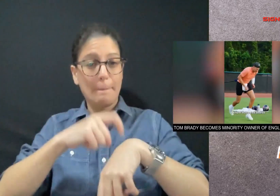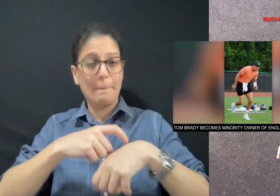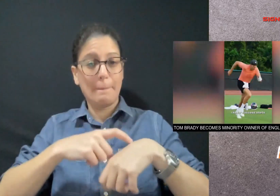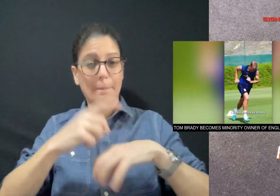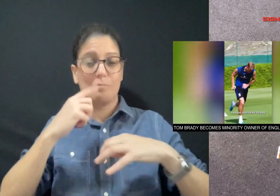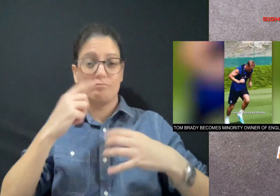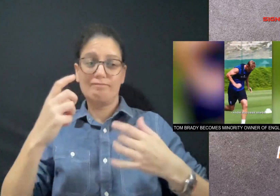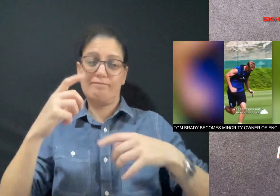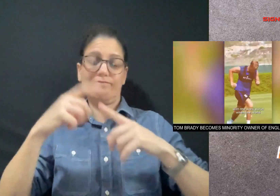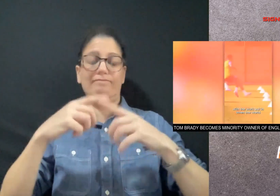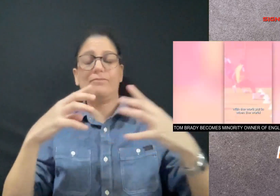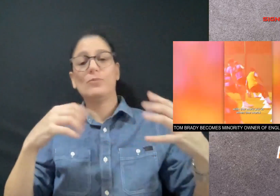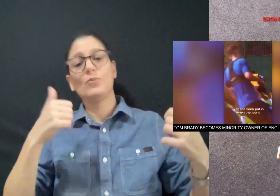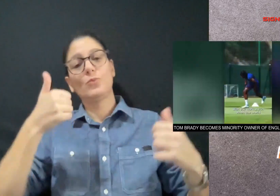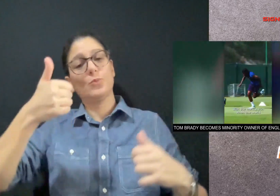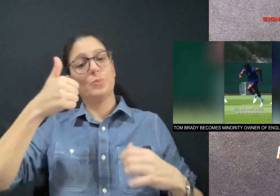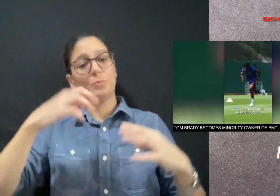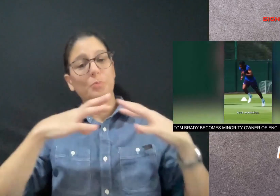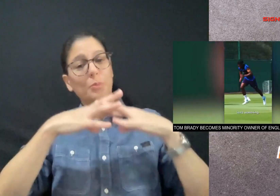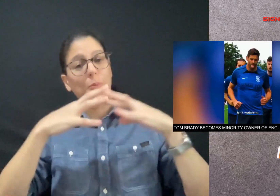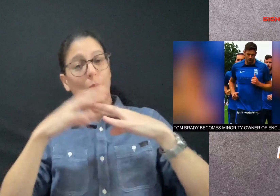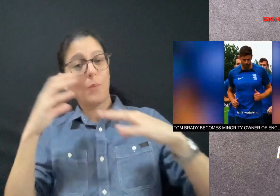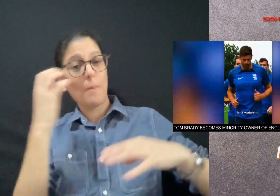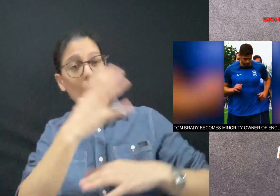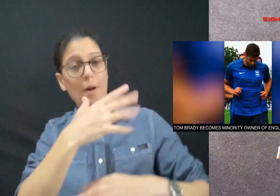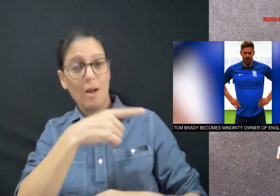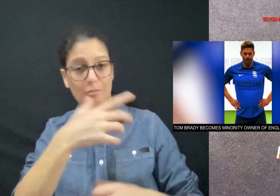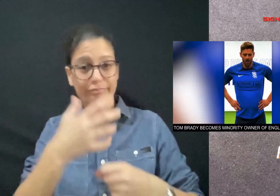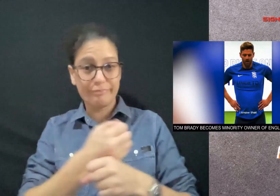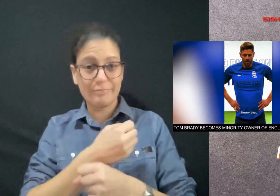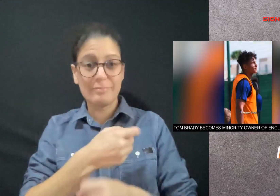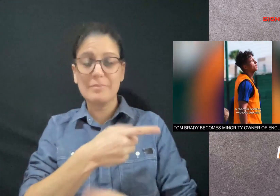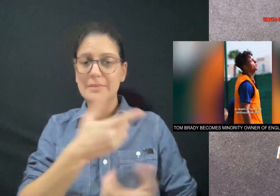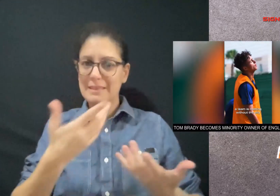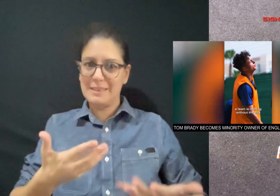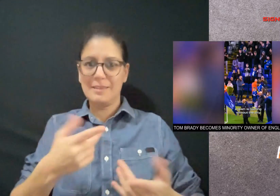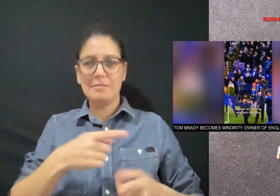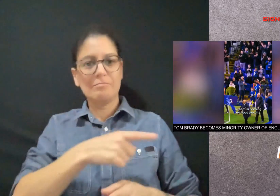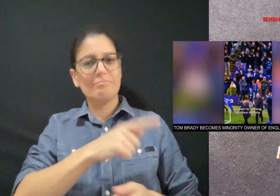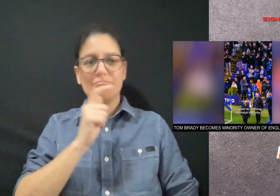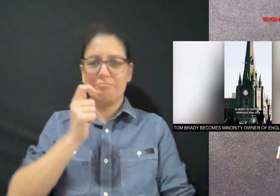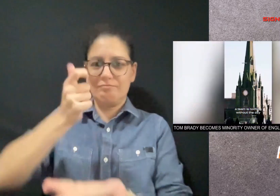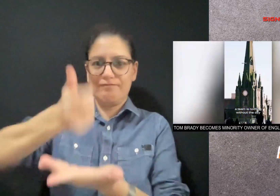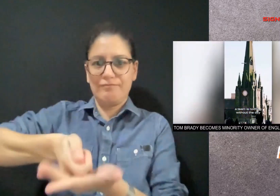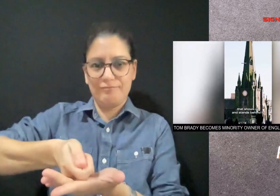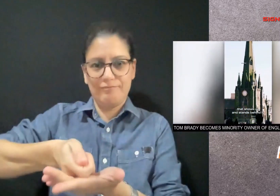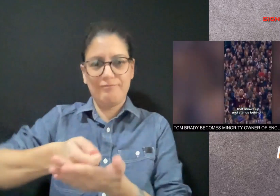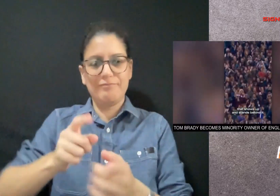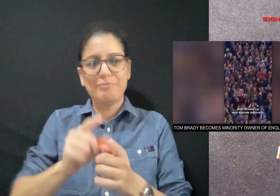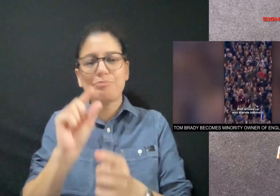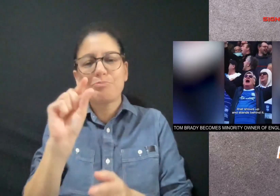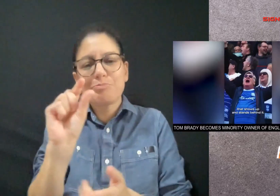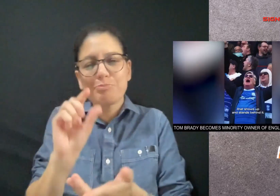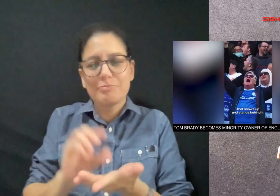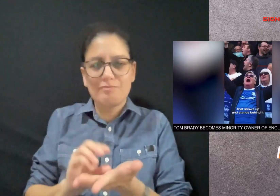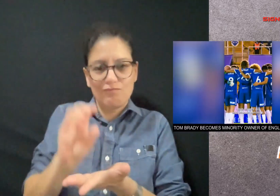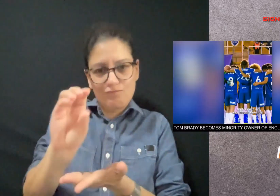the seven-time Super Bowl champion is now a minority owner of England's Birmingham City Football Club